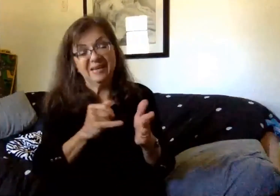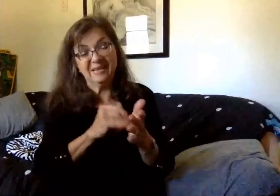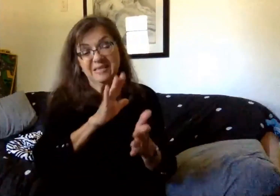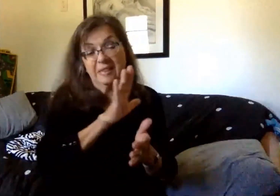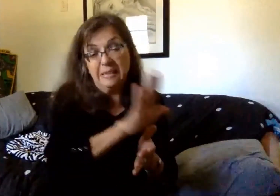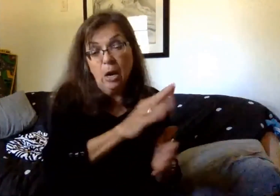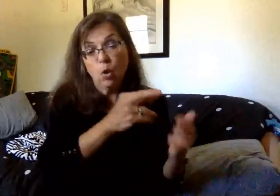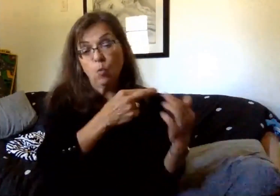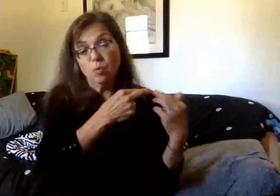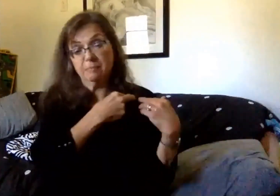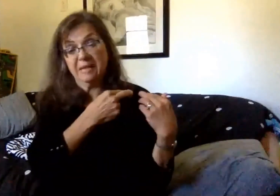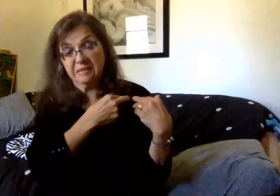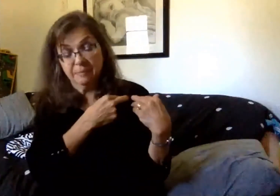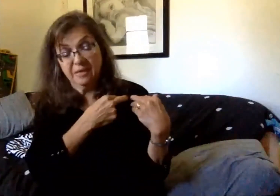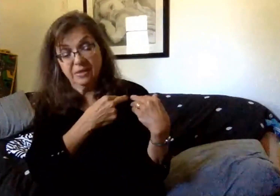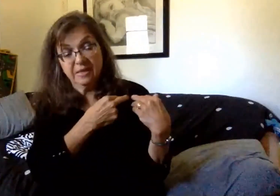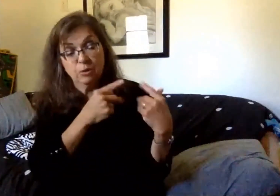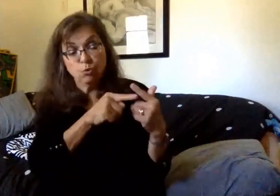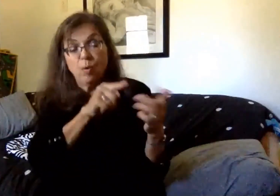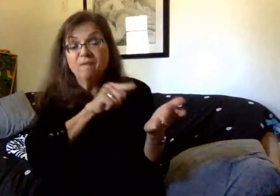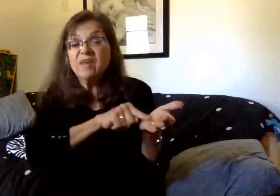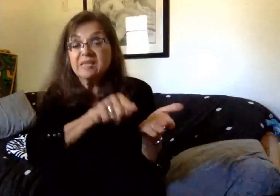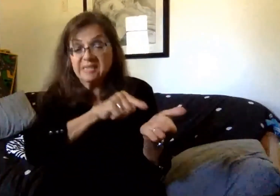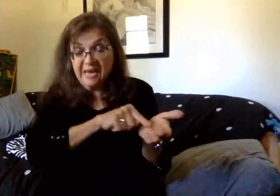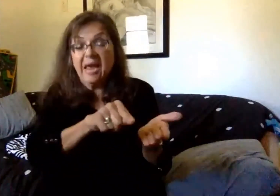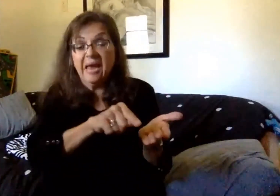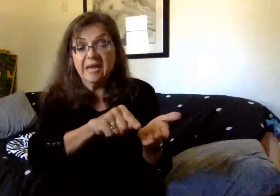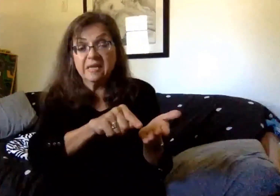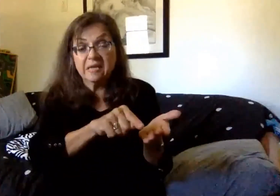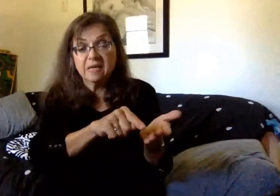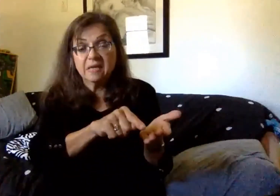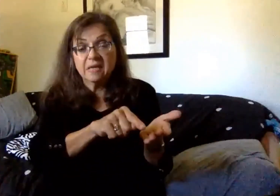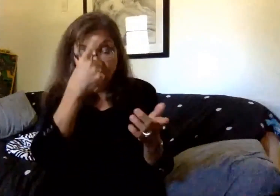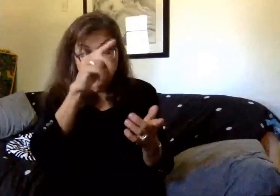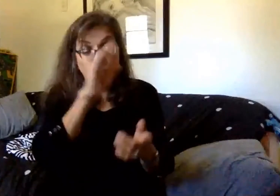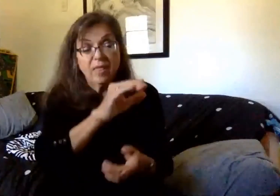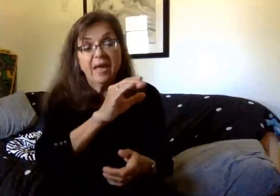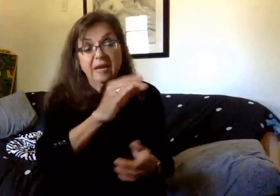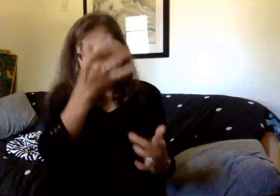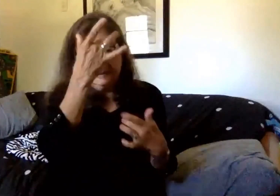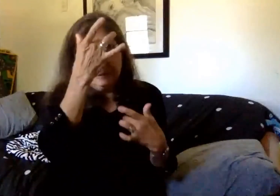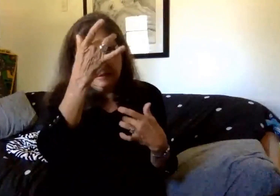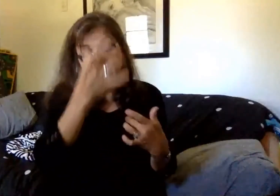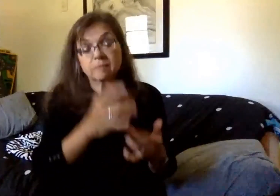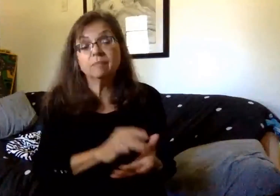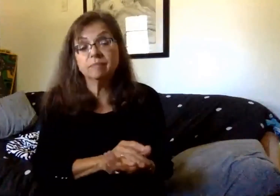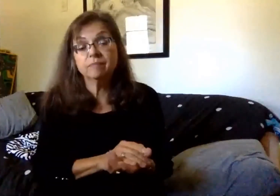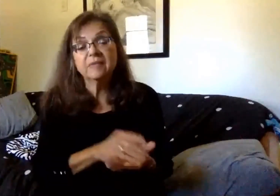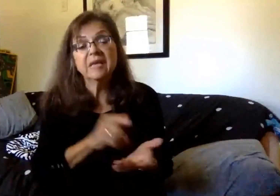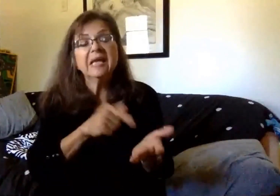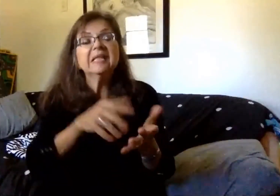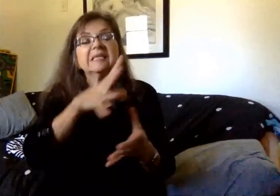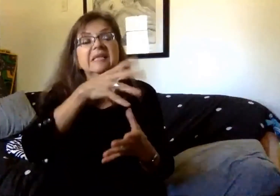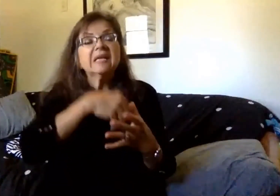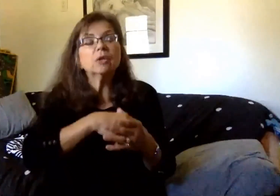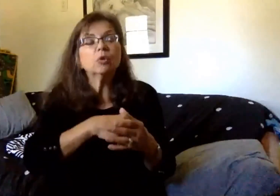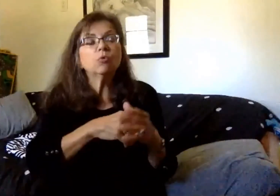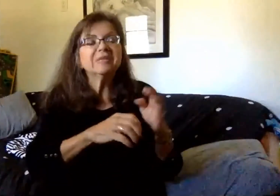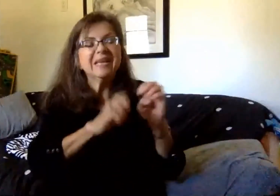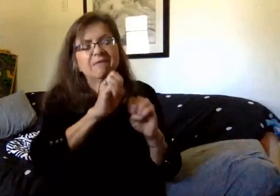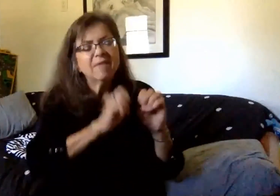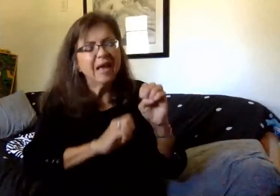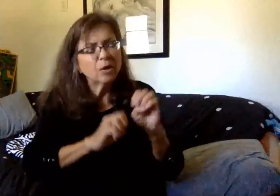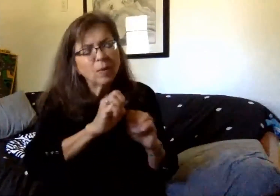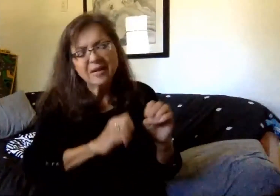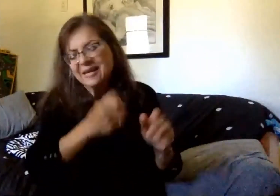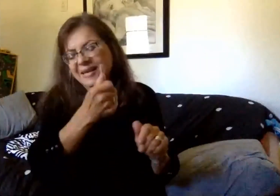respond and perform a thorough investigation for that confirmed case. This includes evaluating each COVID-19